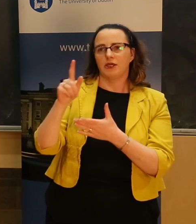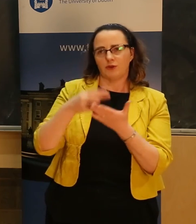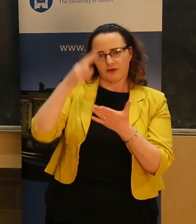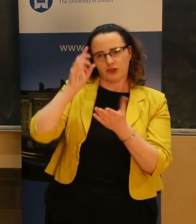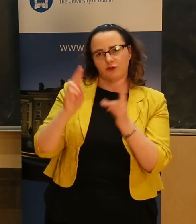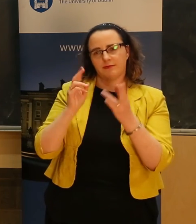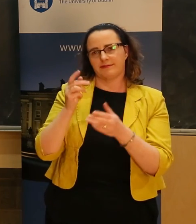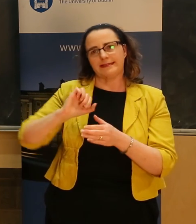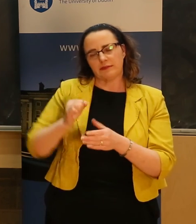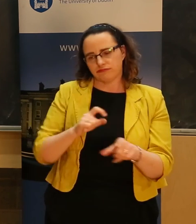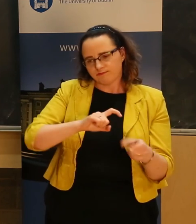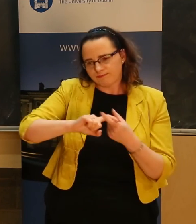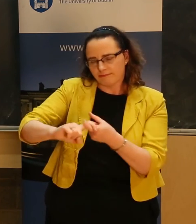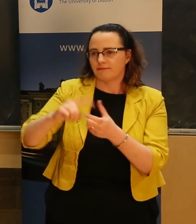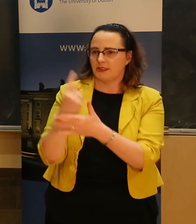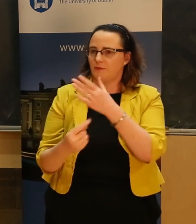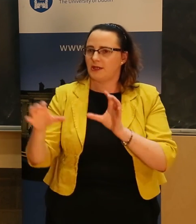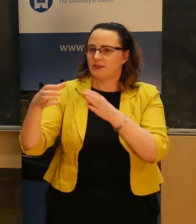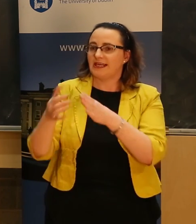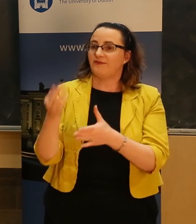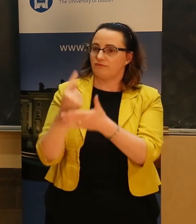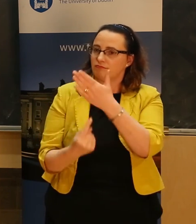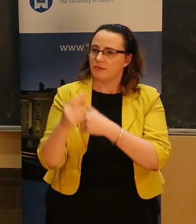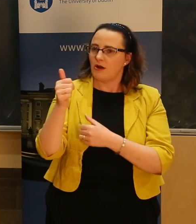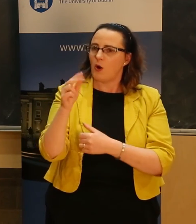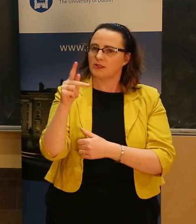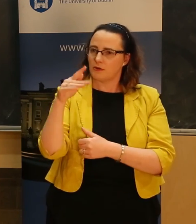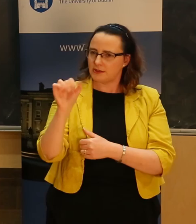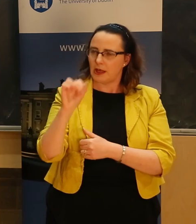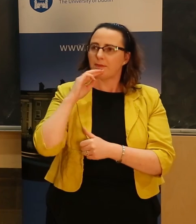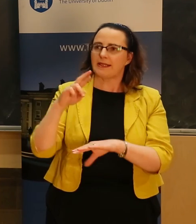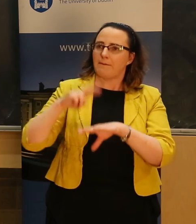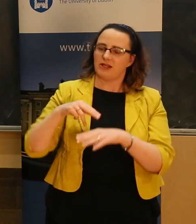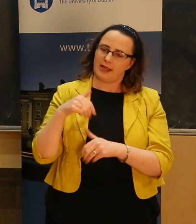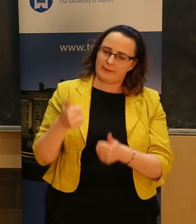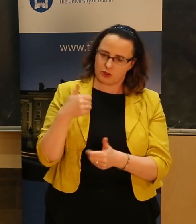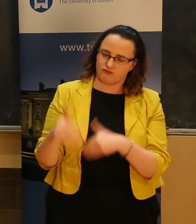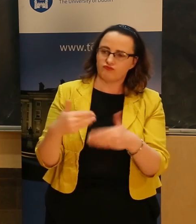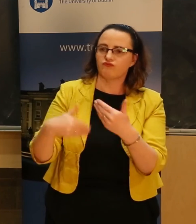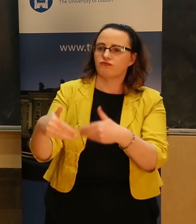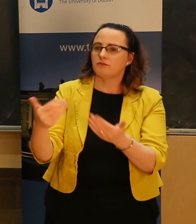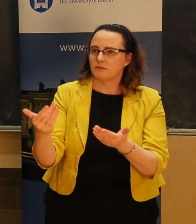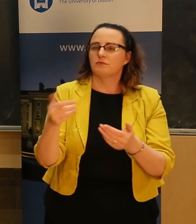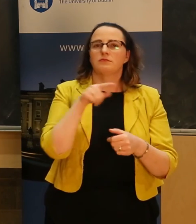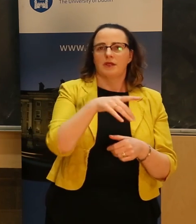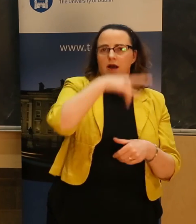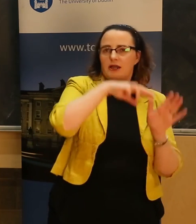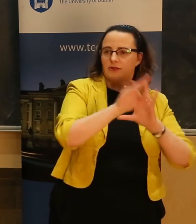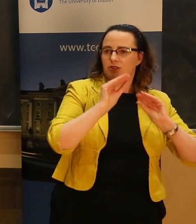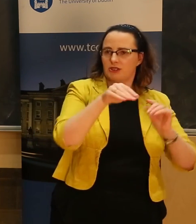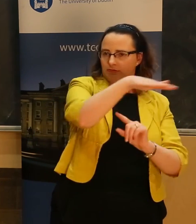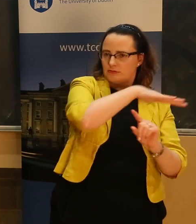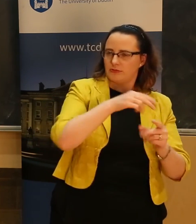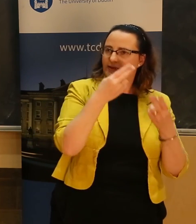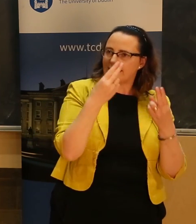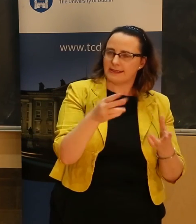The international evidence is that the more autonomous the university it is, the better it performs. The university and higher education sector needs